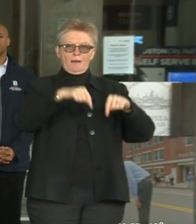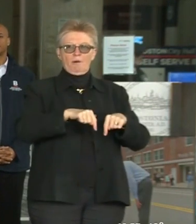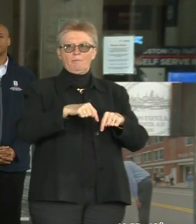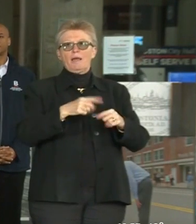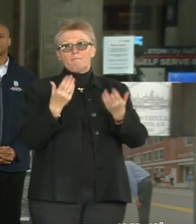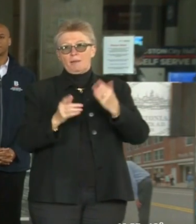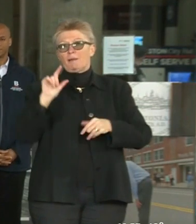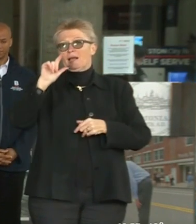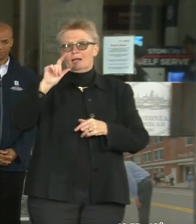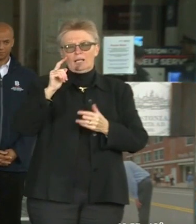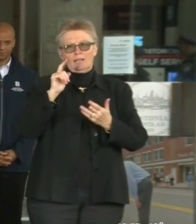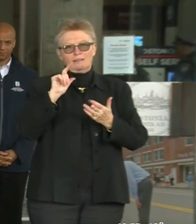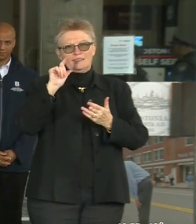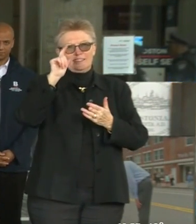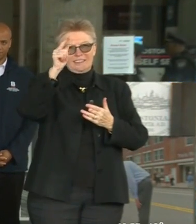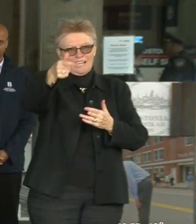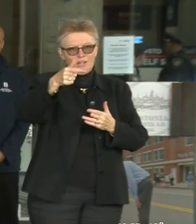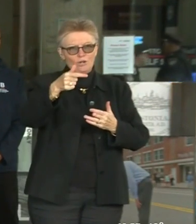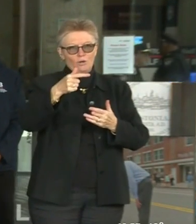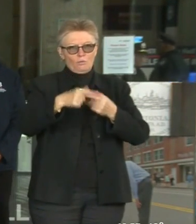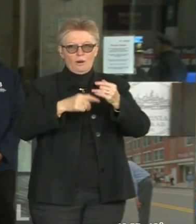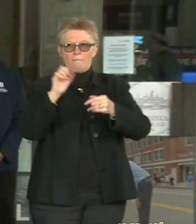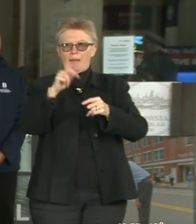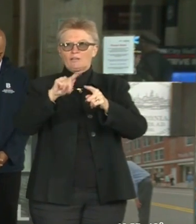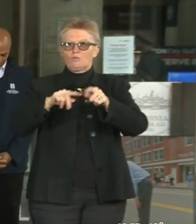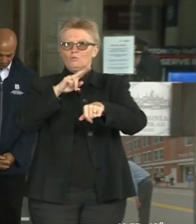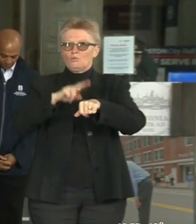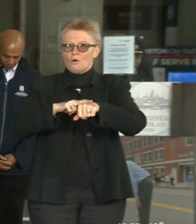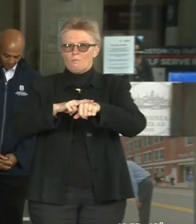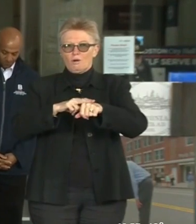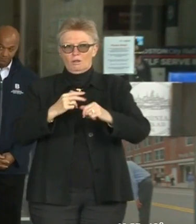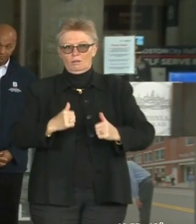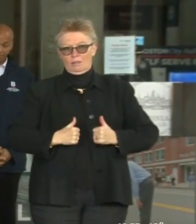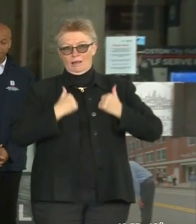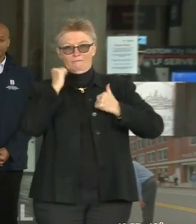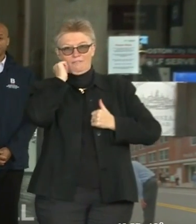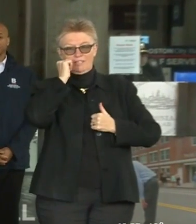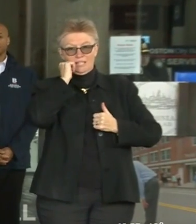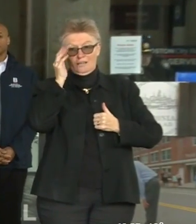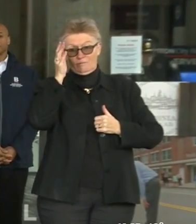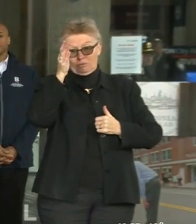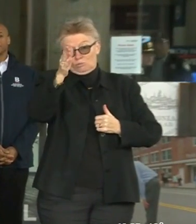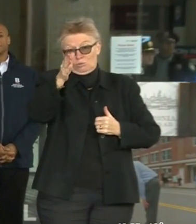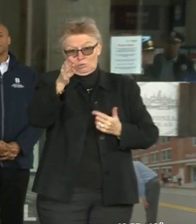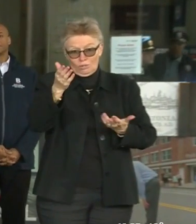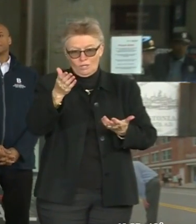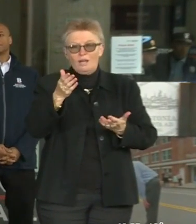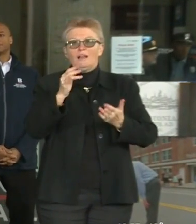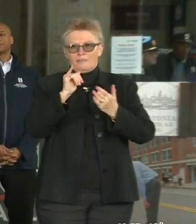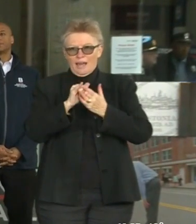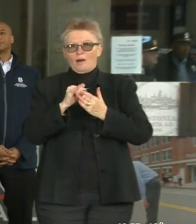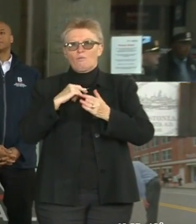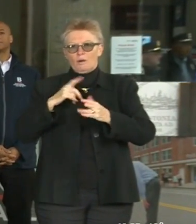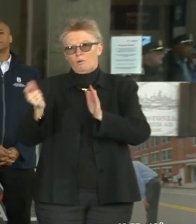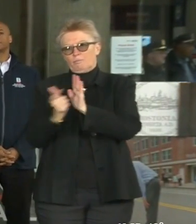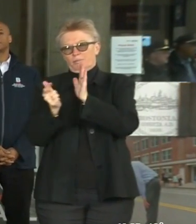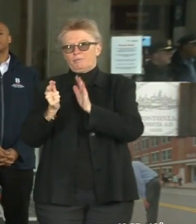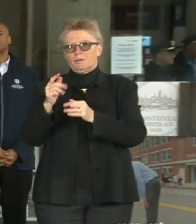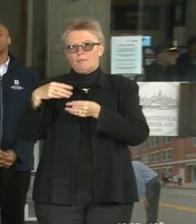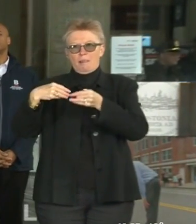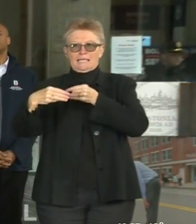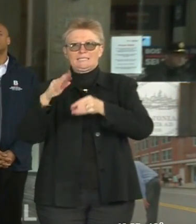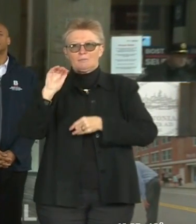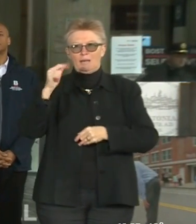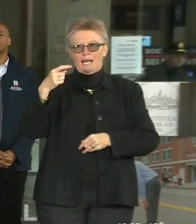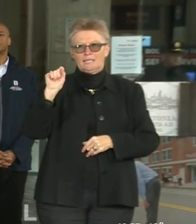some point when we hopefully get back to normal here sometime in the future, near future, it'll go back into effect. It's just